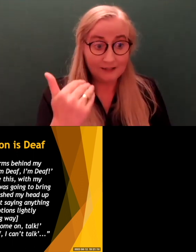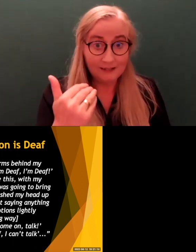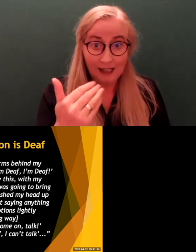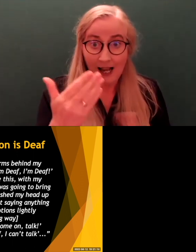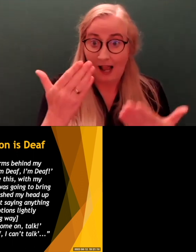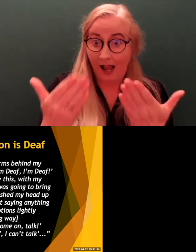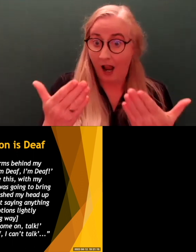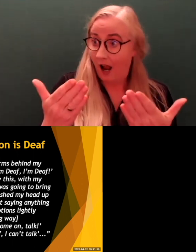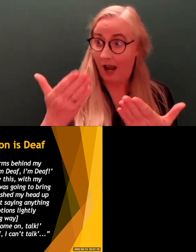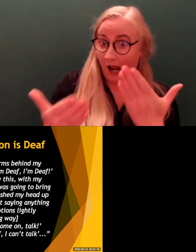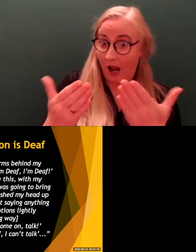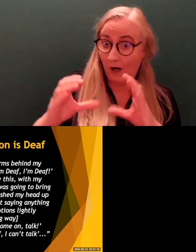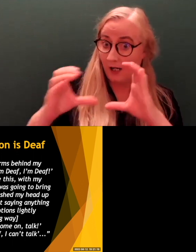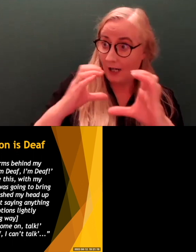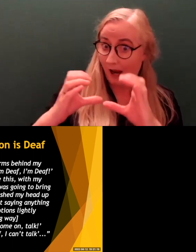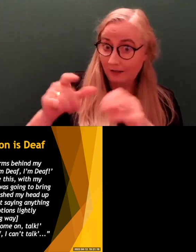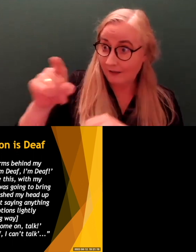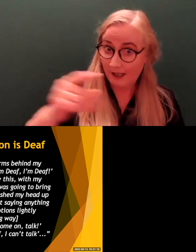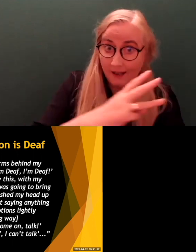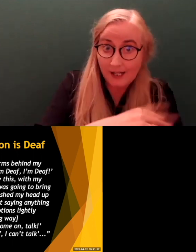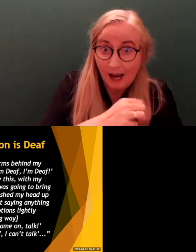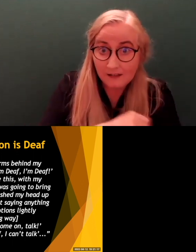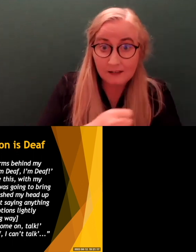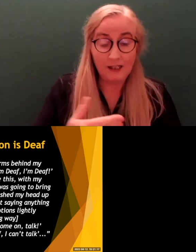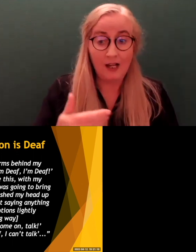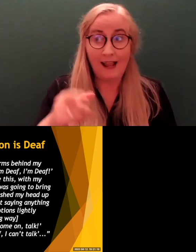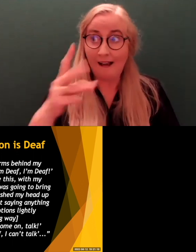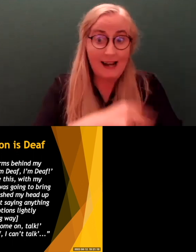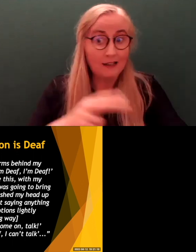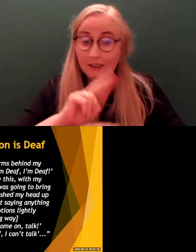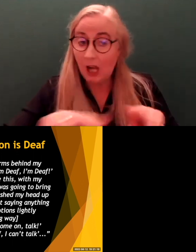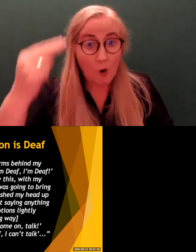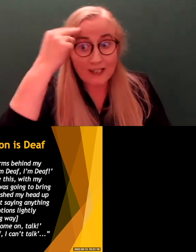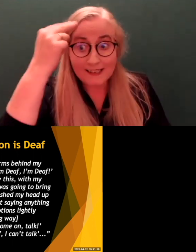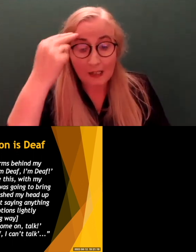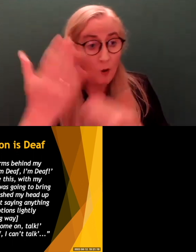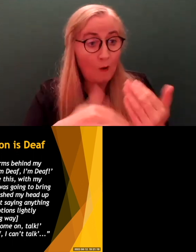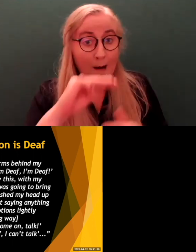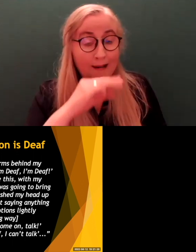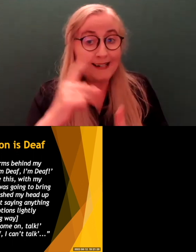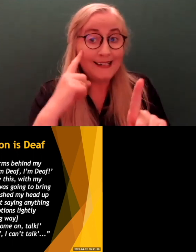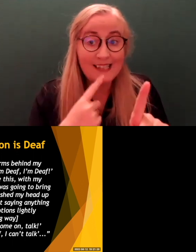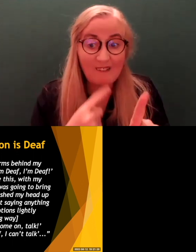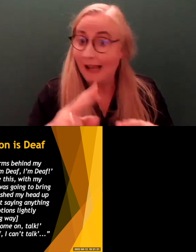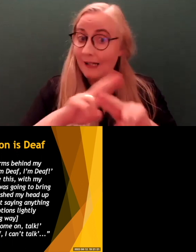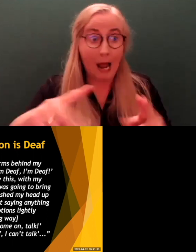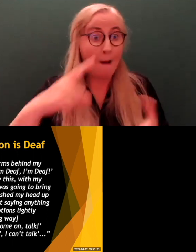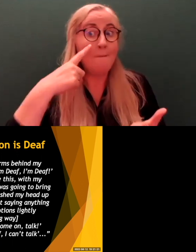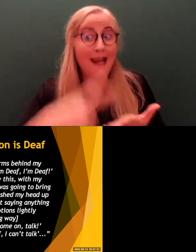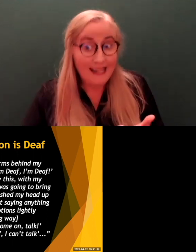completely disregarded them. Didn't understand anything about being deaf. Didn't believe that they were deaf. Thought that